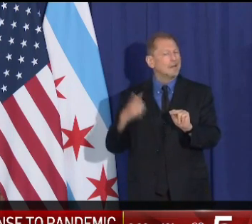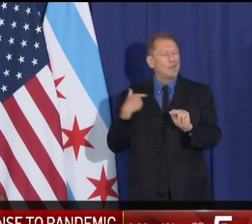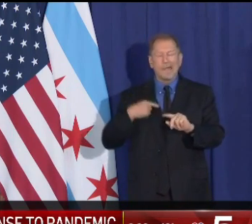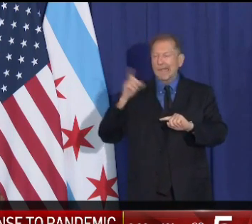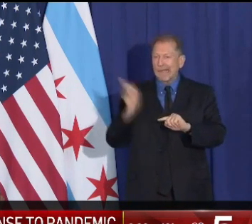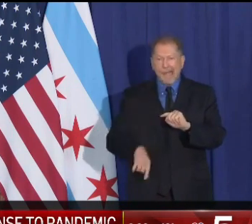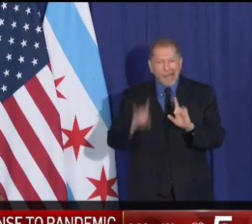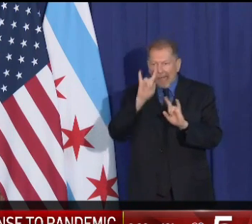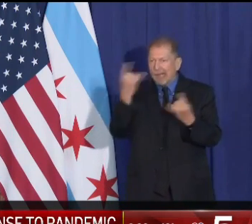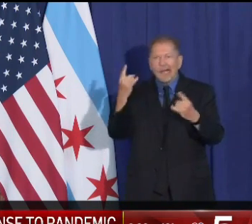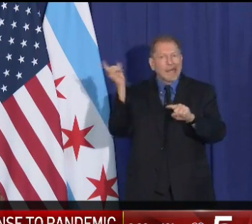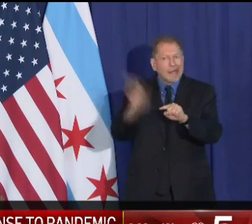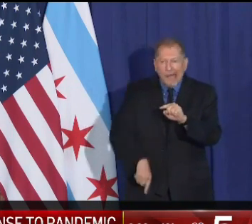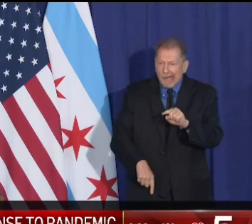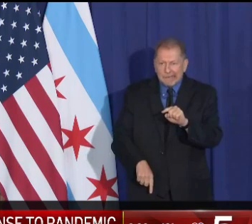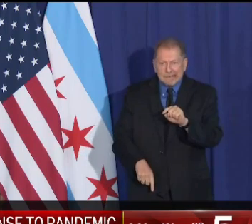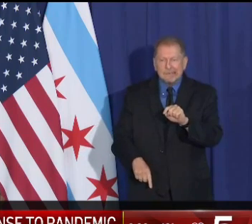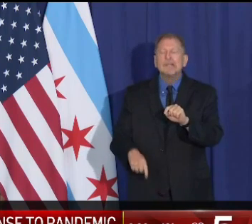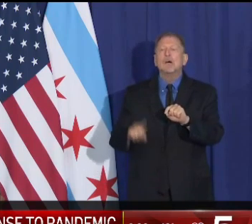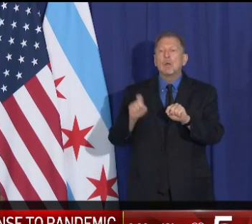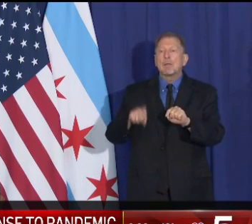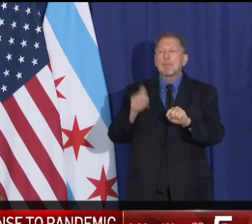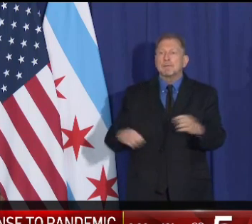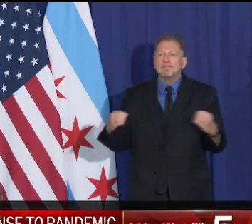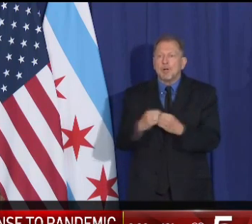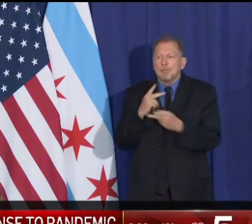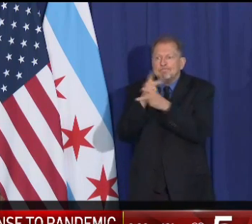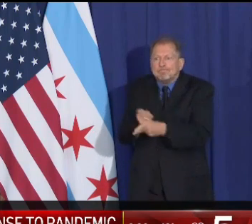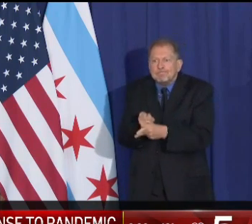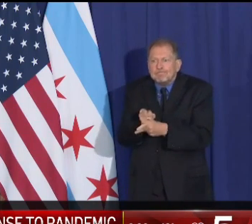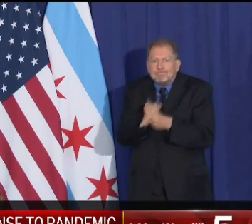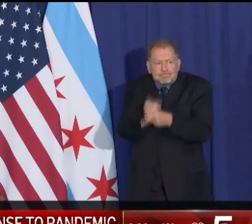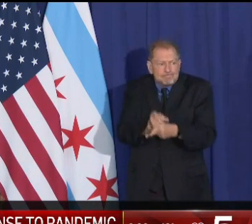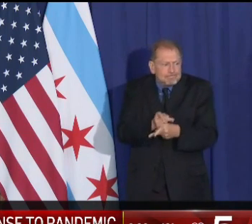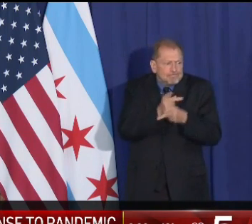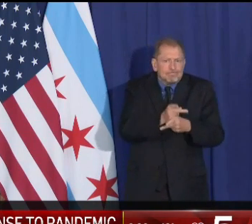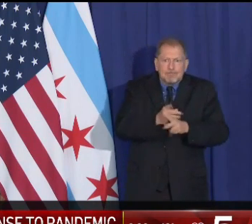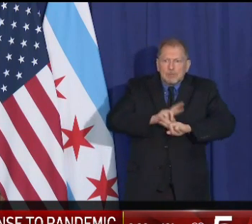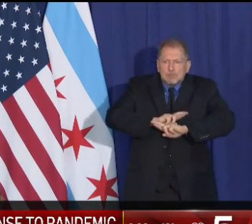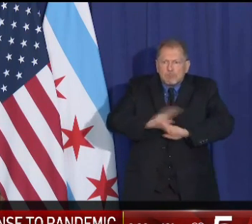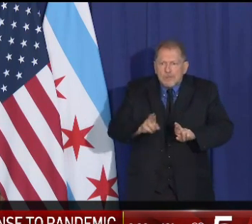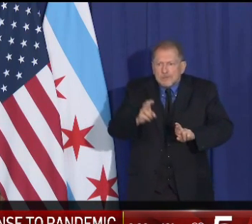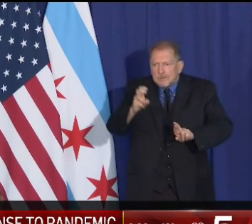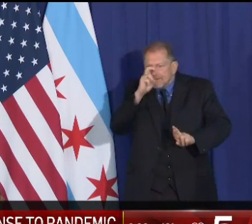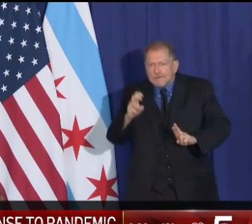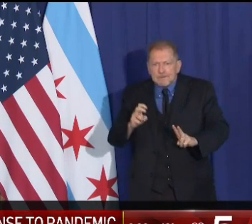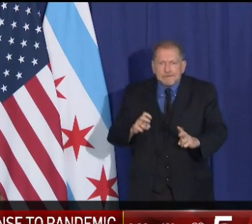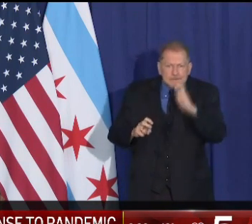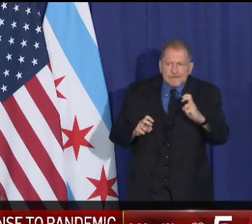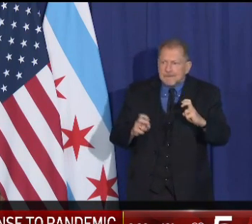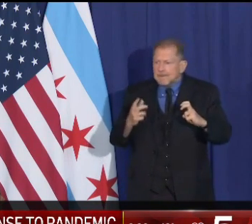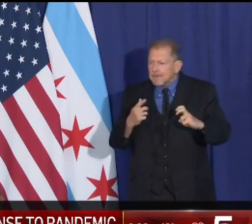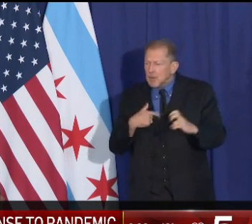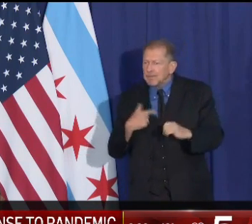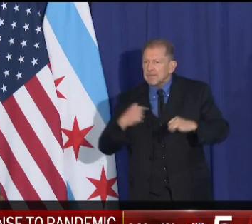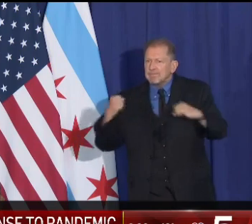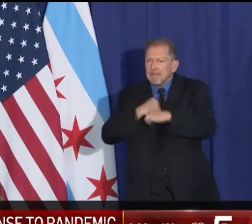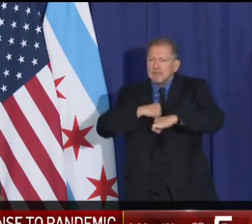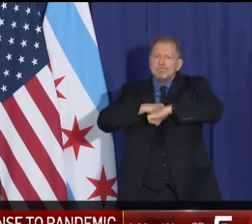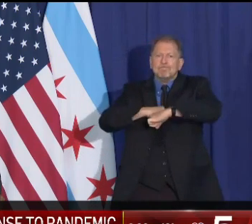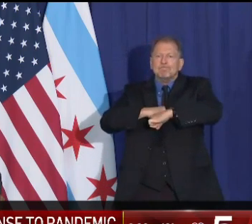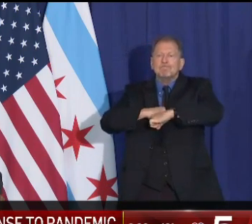This is a time for us to be more diligent and more determined to fight this deadly disease.